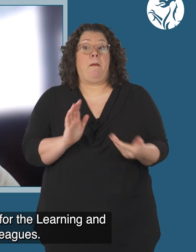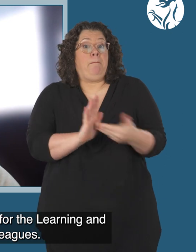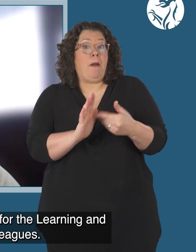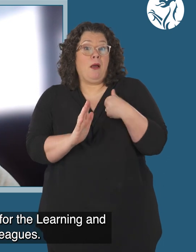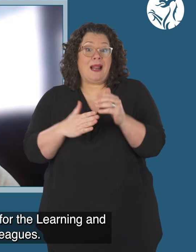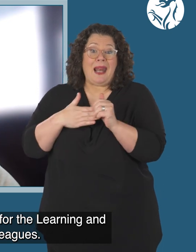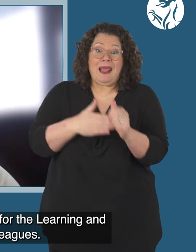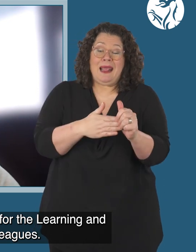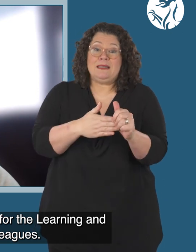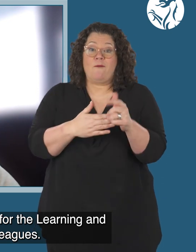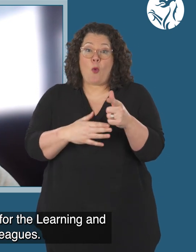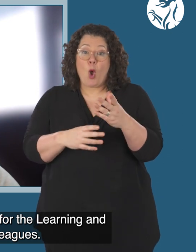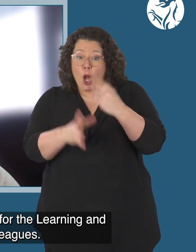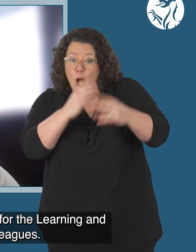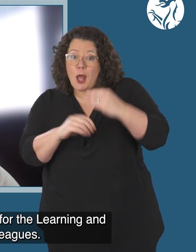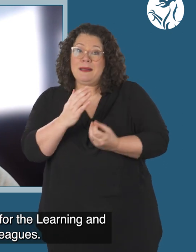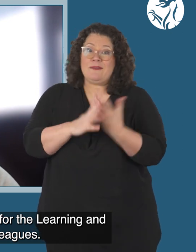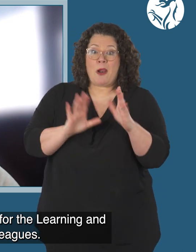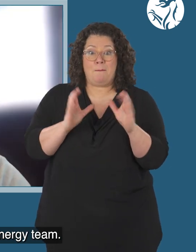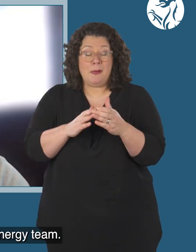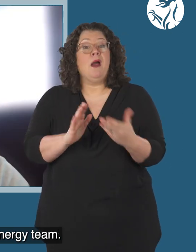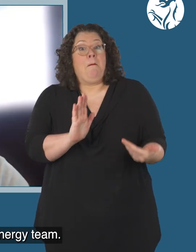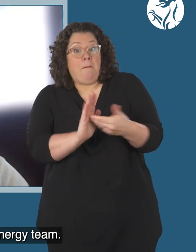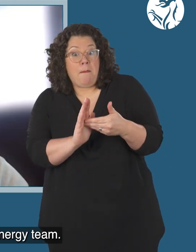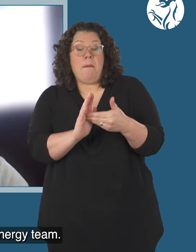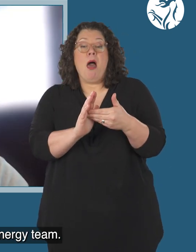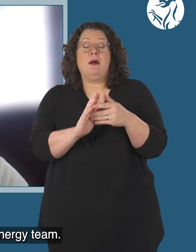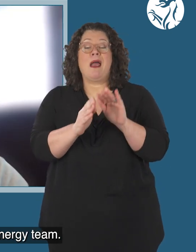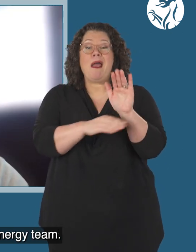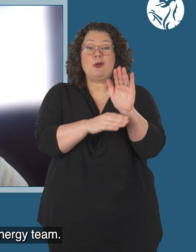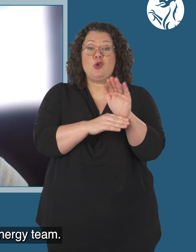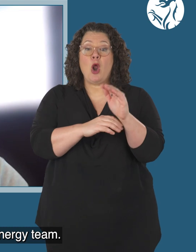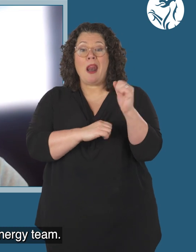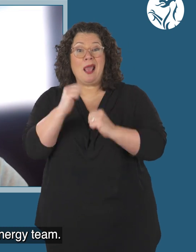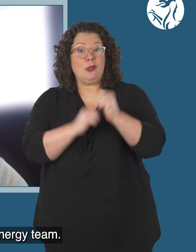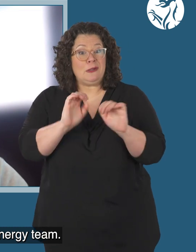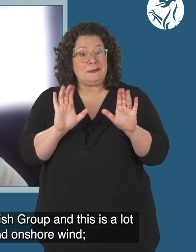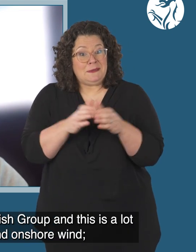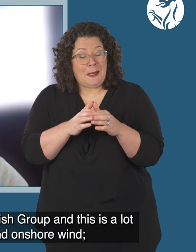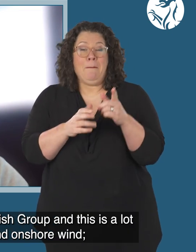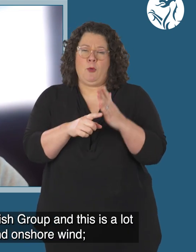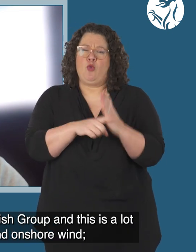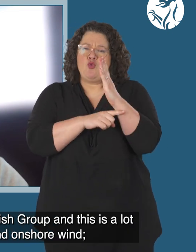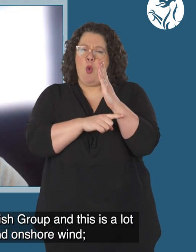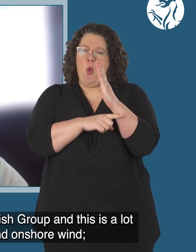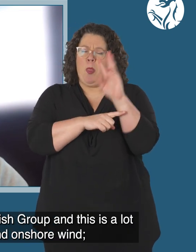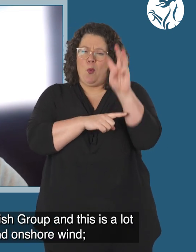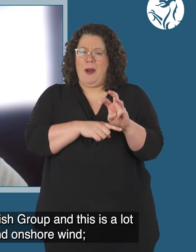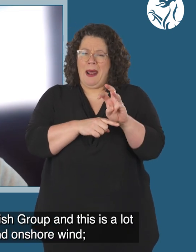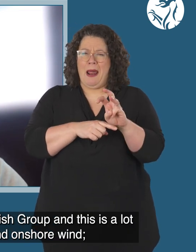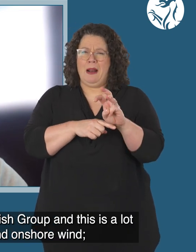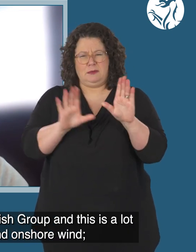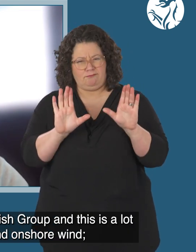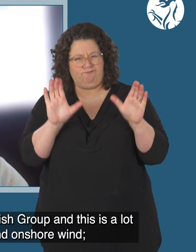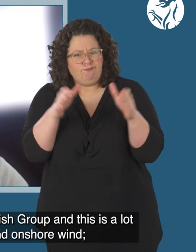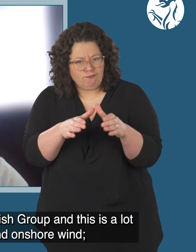the lead in north wales for the learning and development of colleagues i'm part of an external um energy team so this is a north wales task and